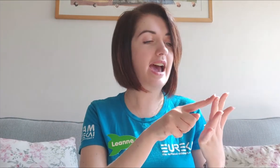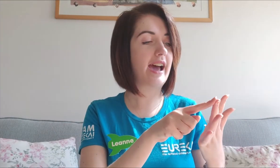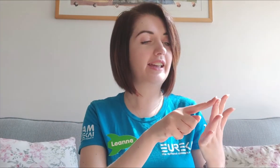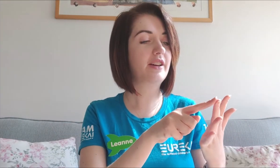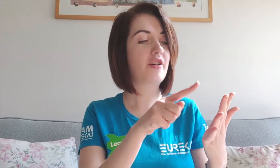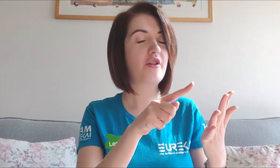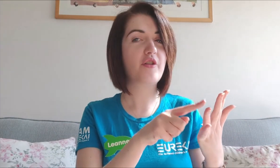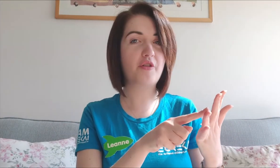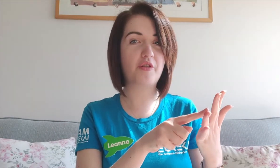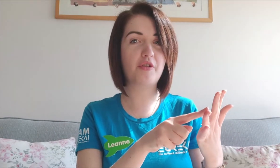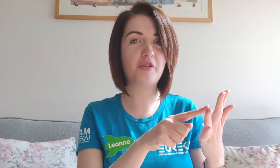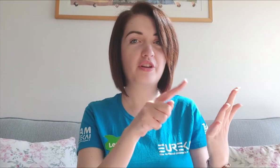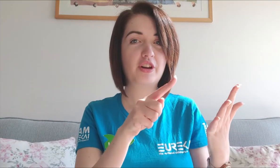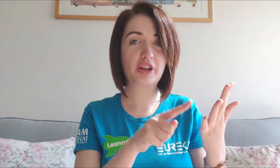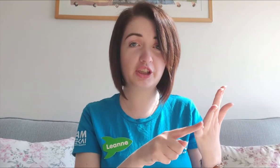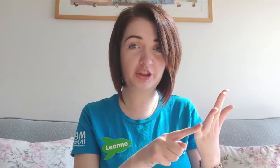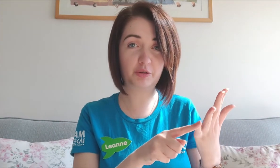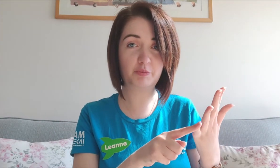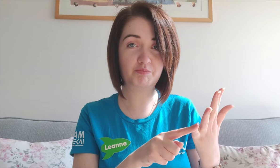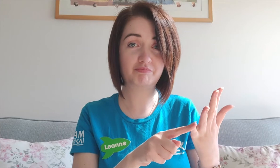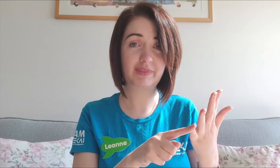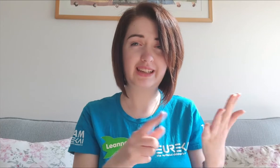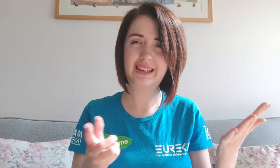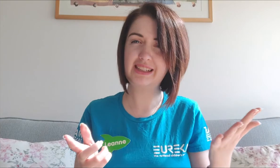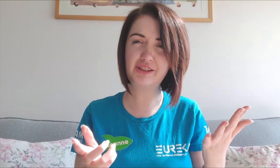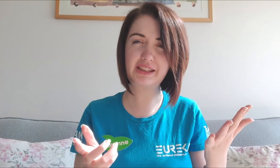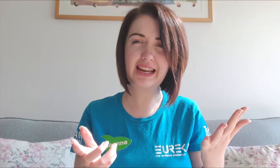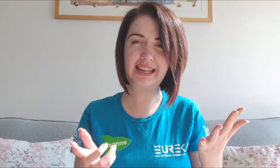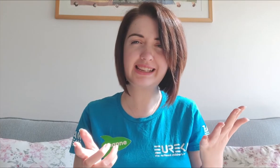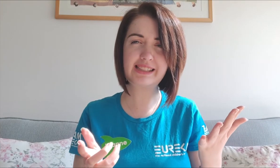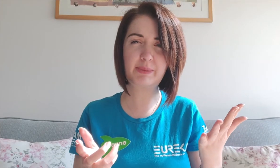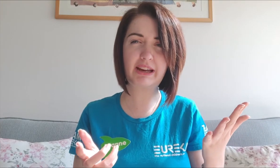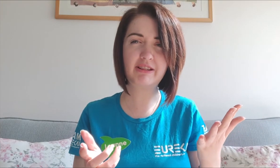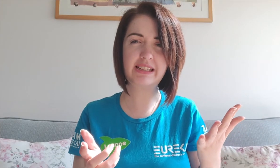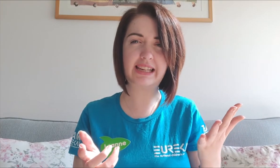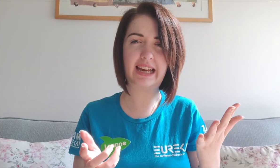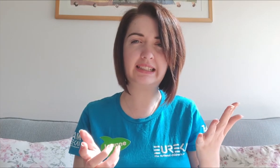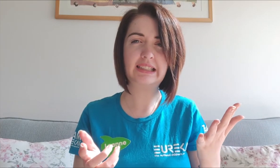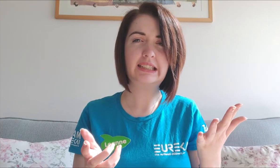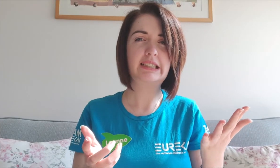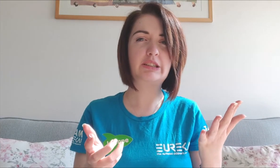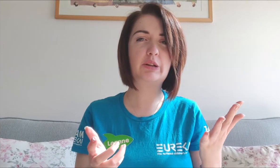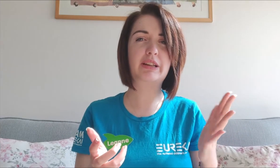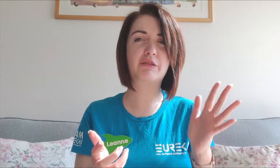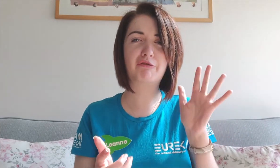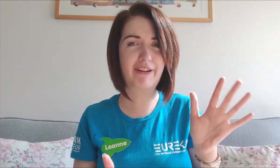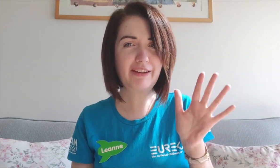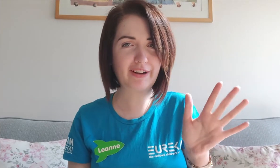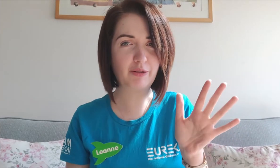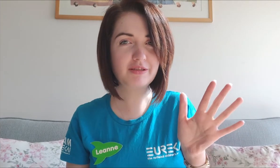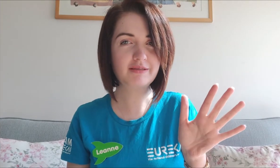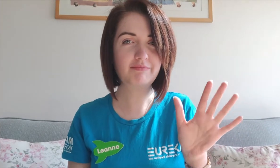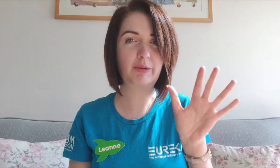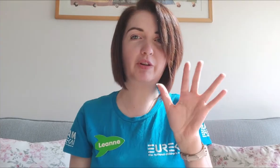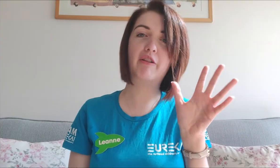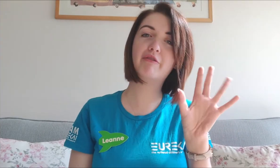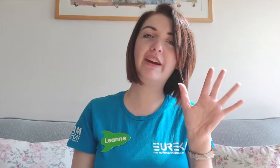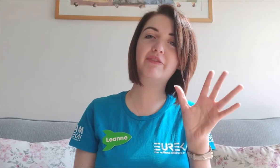I, O, U. Did you see any similarities there? So there's five vowels and we've got five